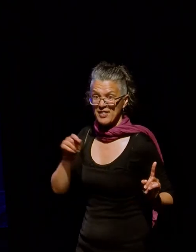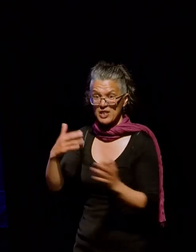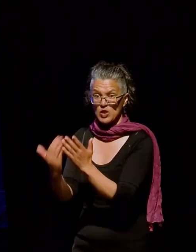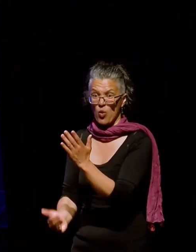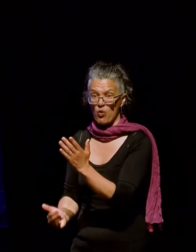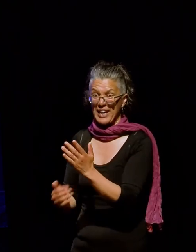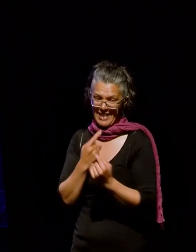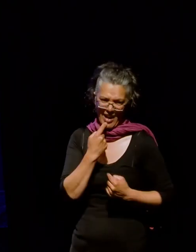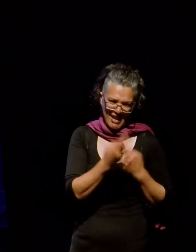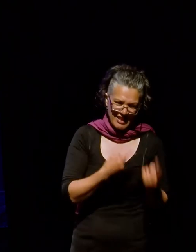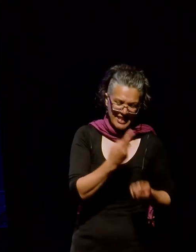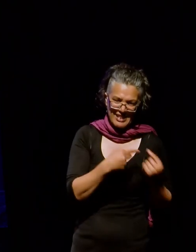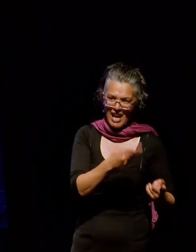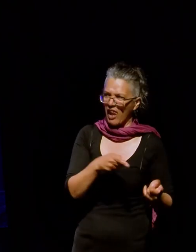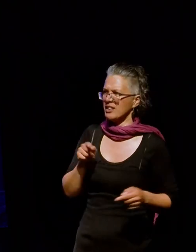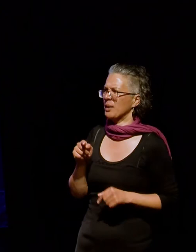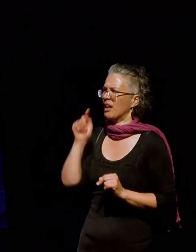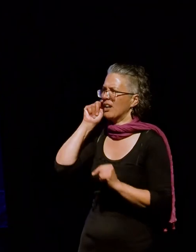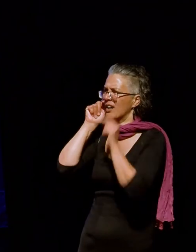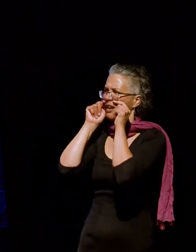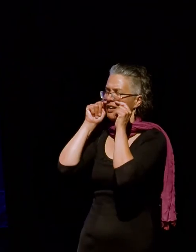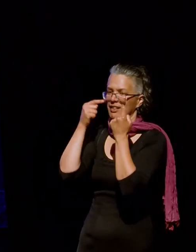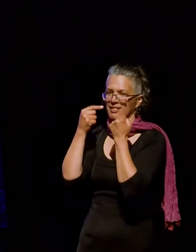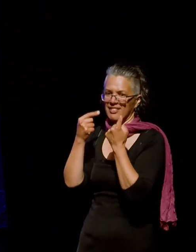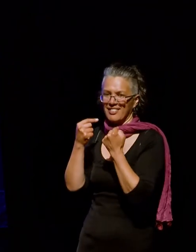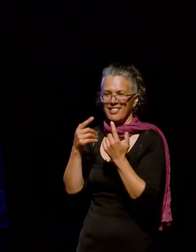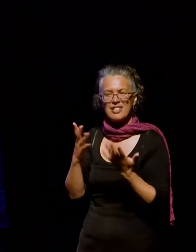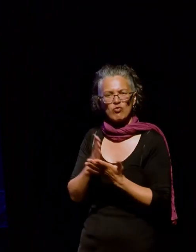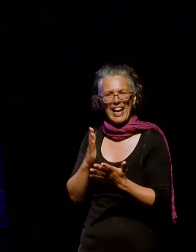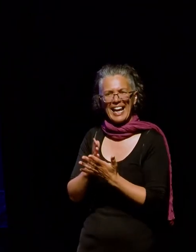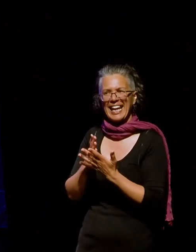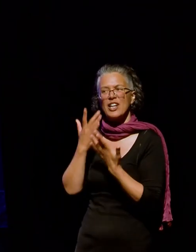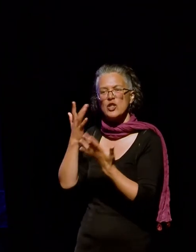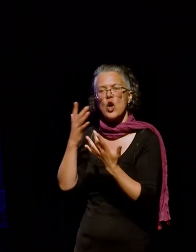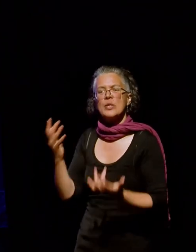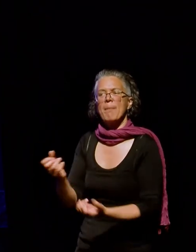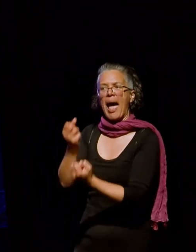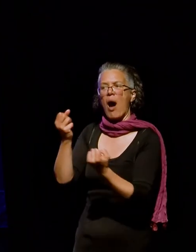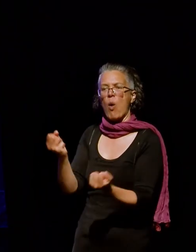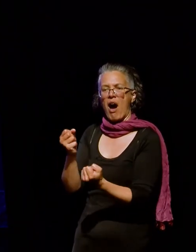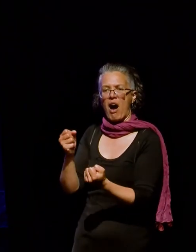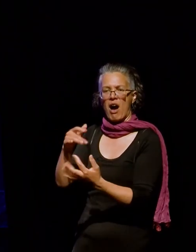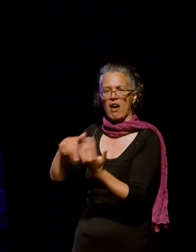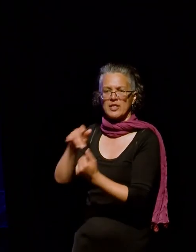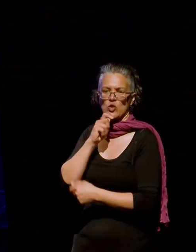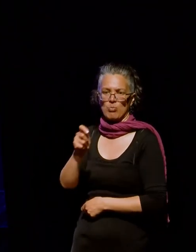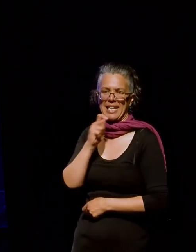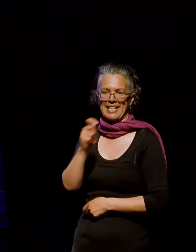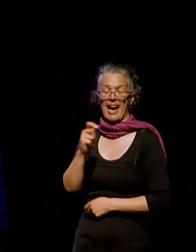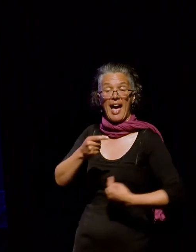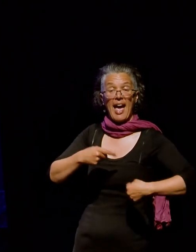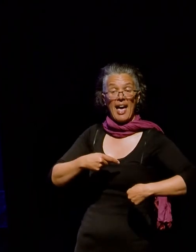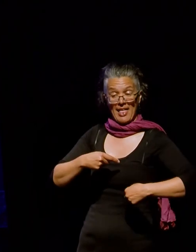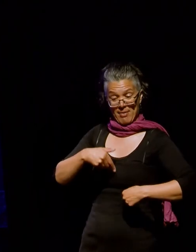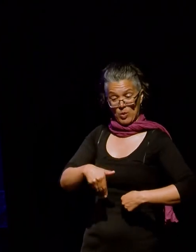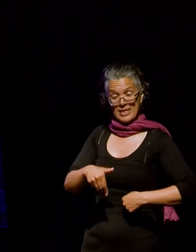her. We both shed a tear. And for me it was just a great example of the power of social media. And the approach that we took which was